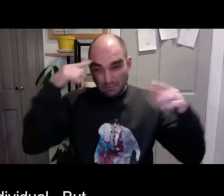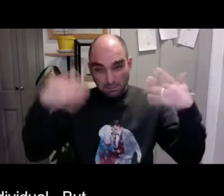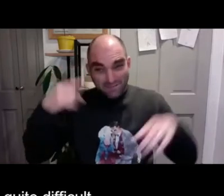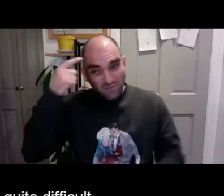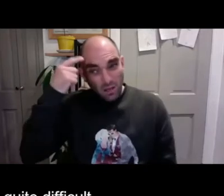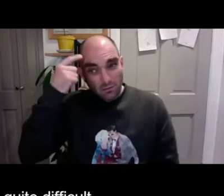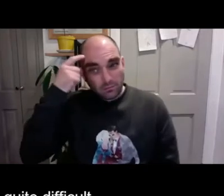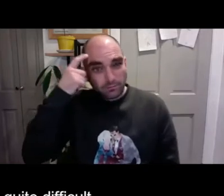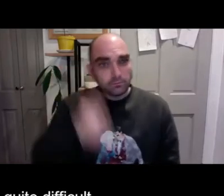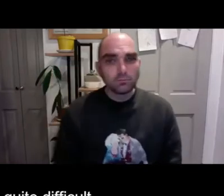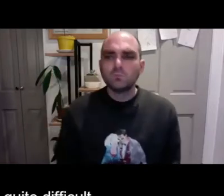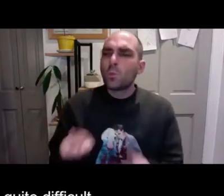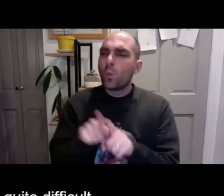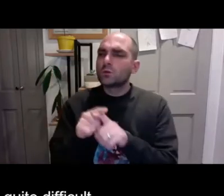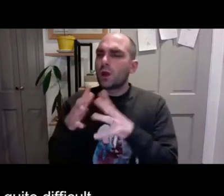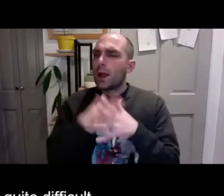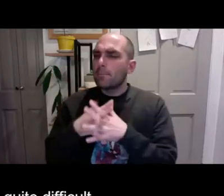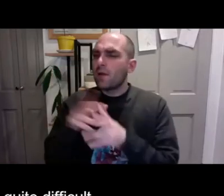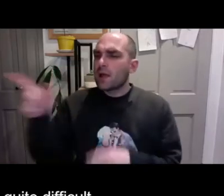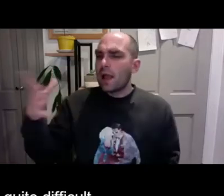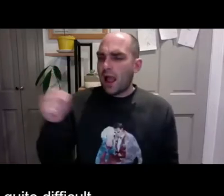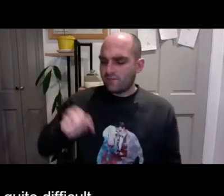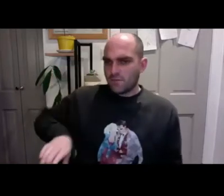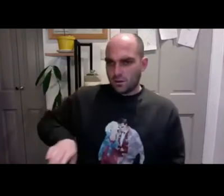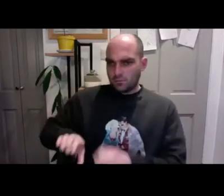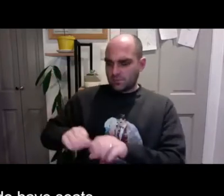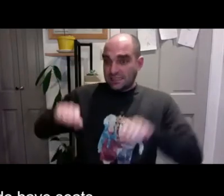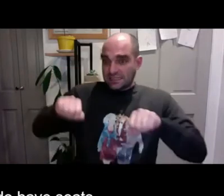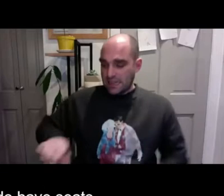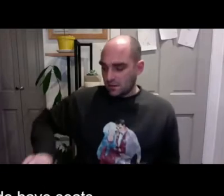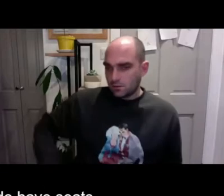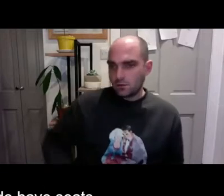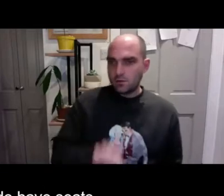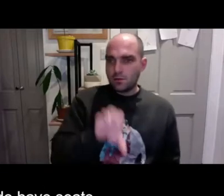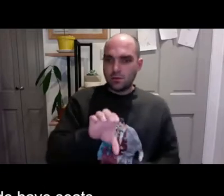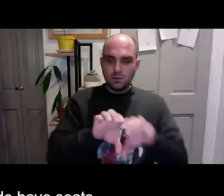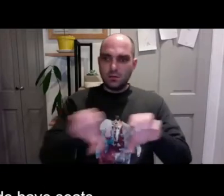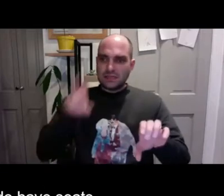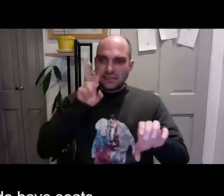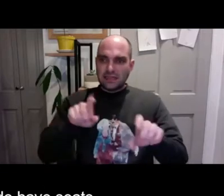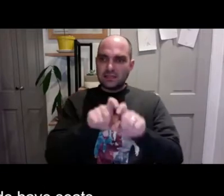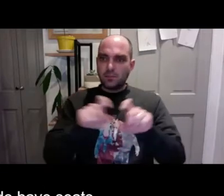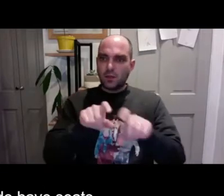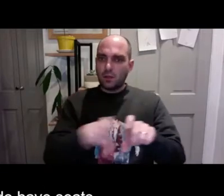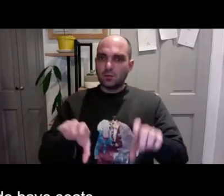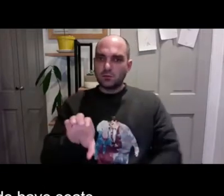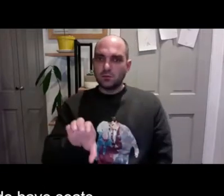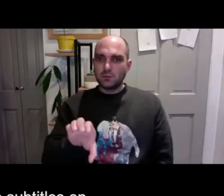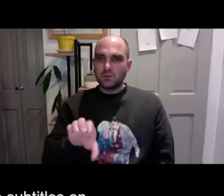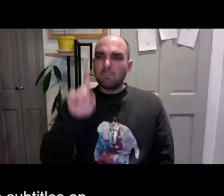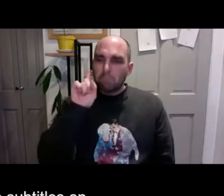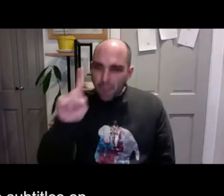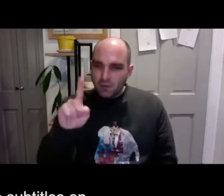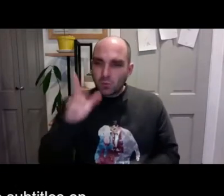But if you don't have 20-20 vision, that can become quite difficult and give you headaches. And in America, they do actually have seats where you can pull out a small screen